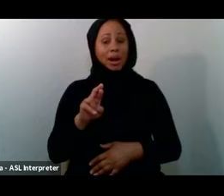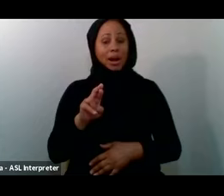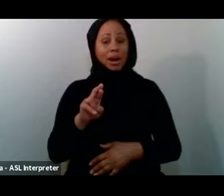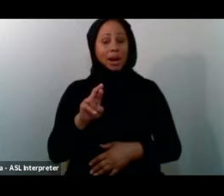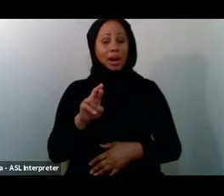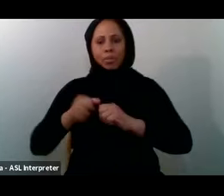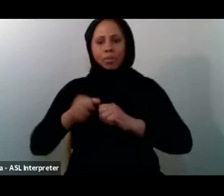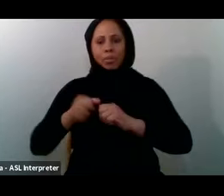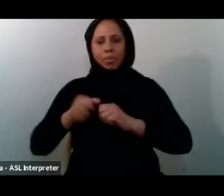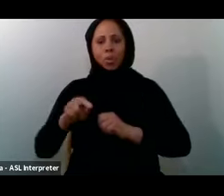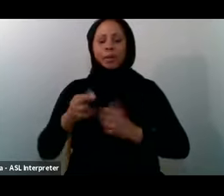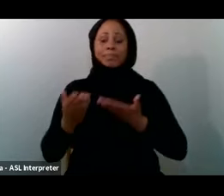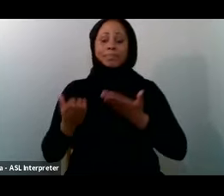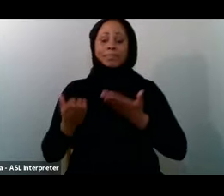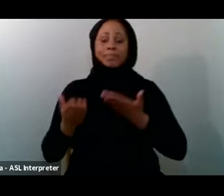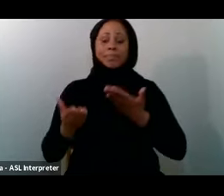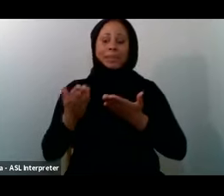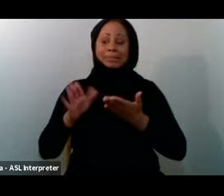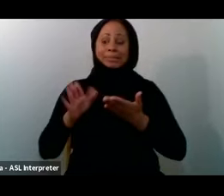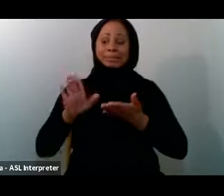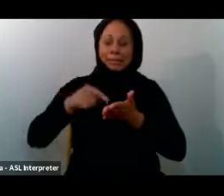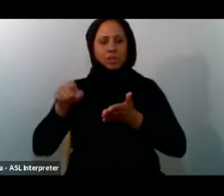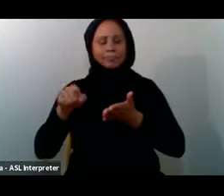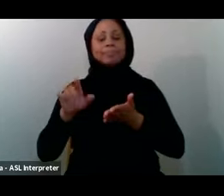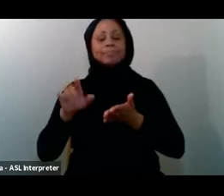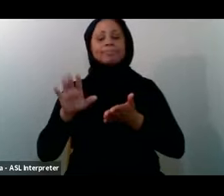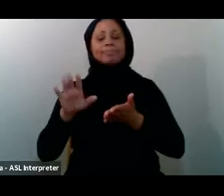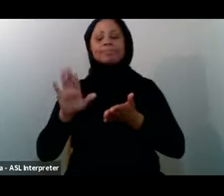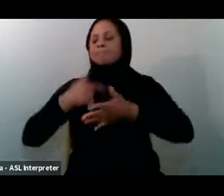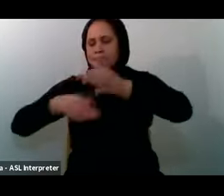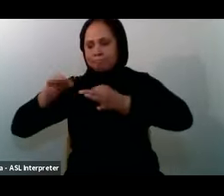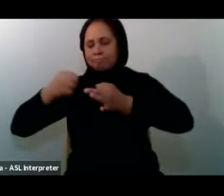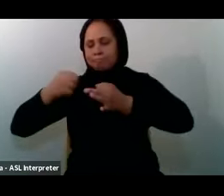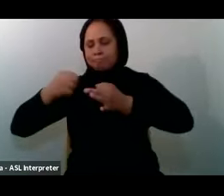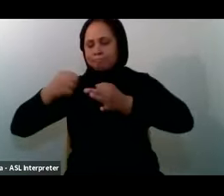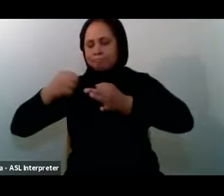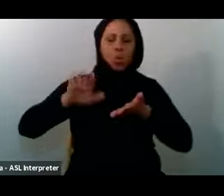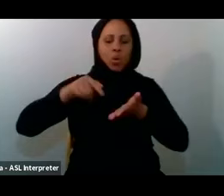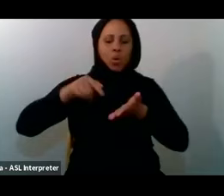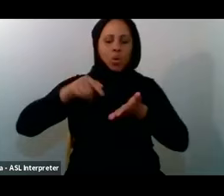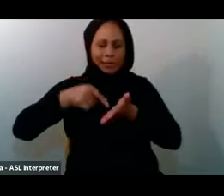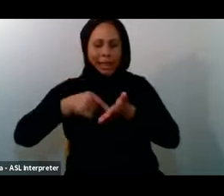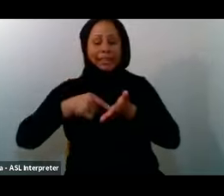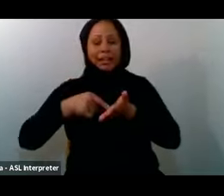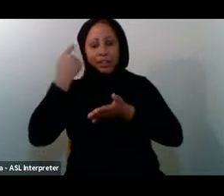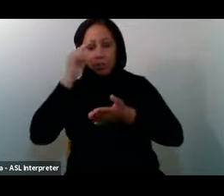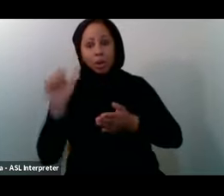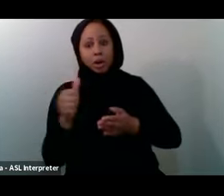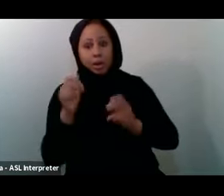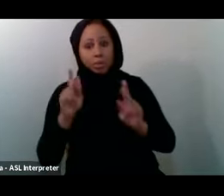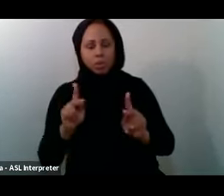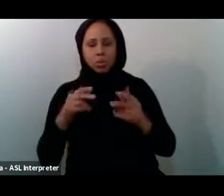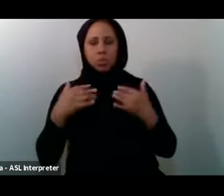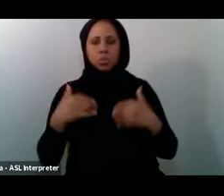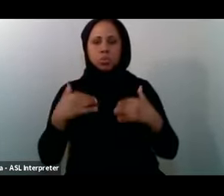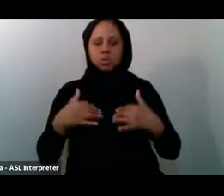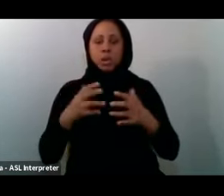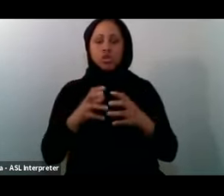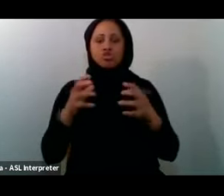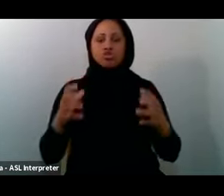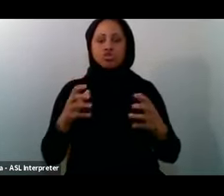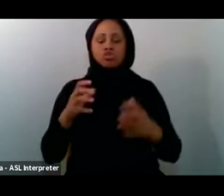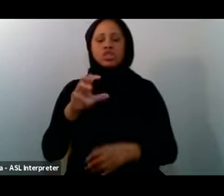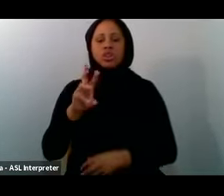that believer Or for that human being Right? Paying off a debt For someone Is a huge Huge reward It's an amazing